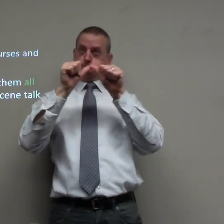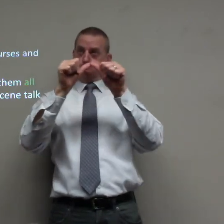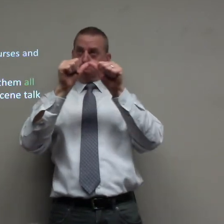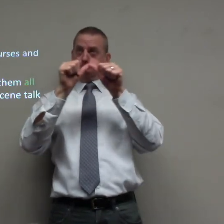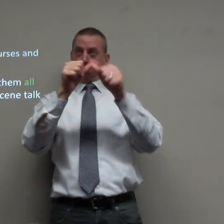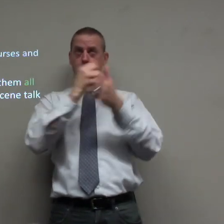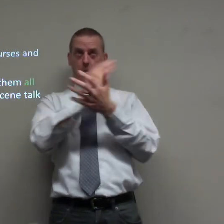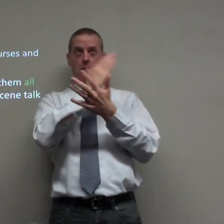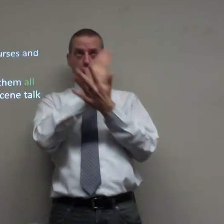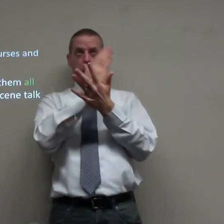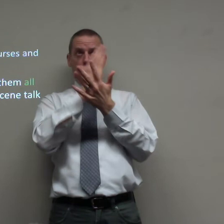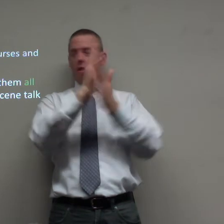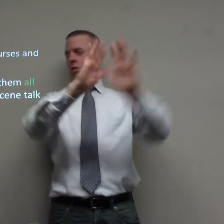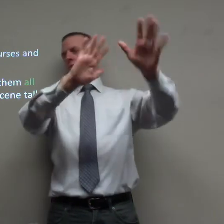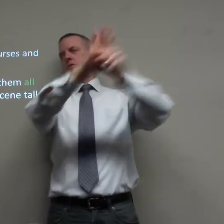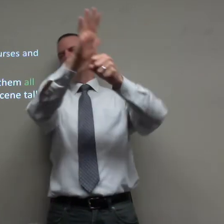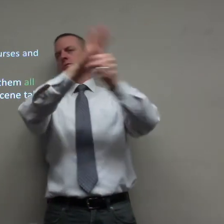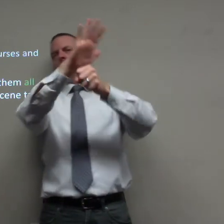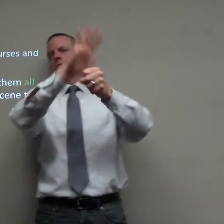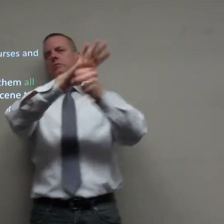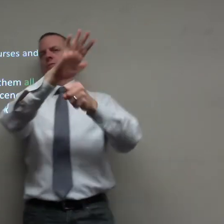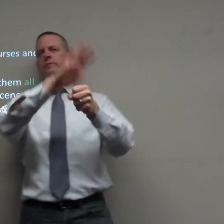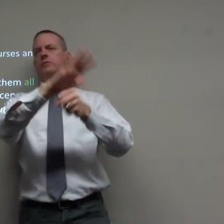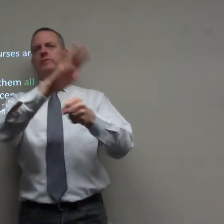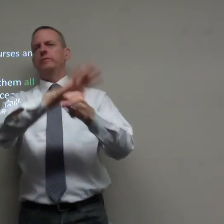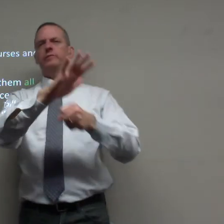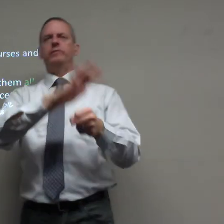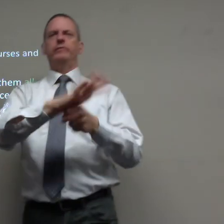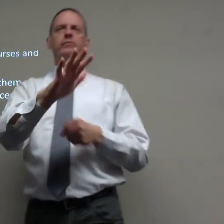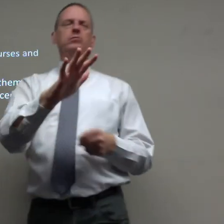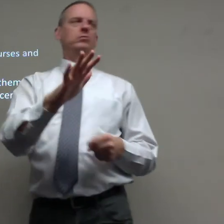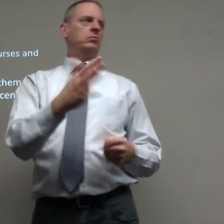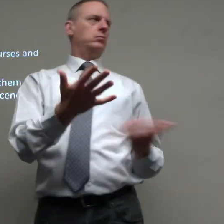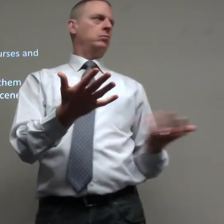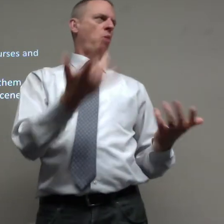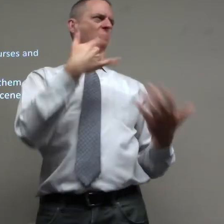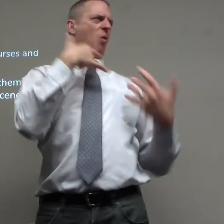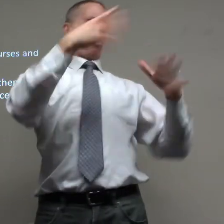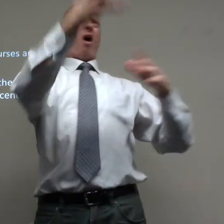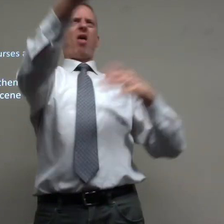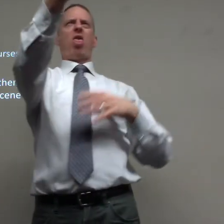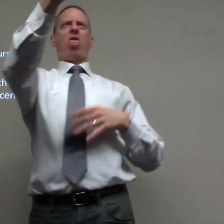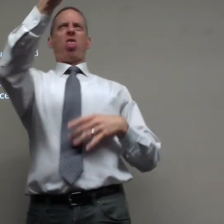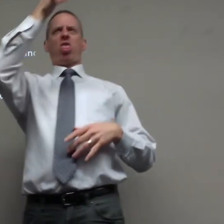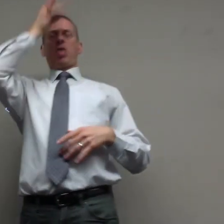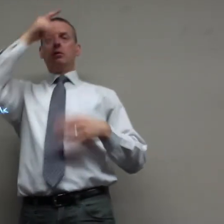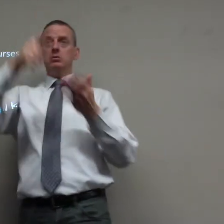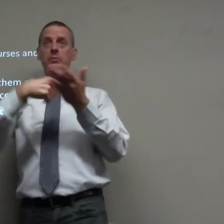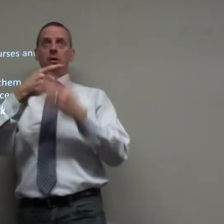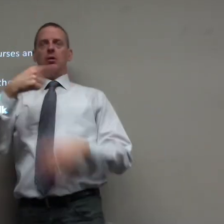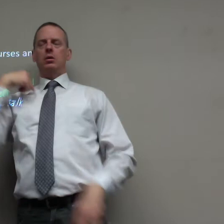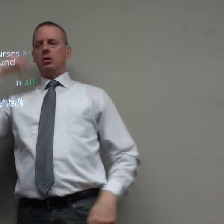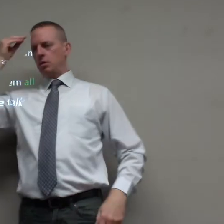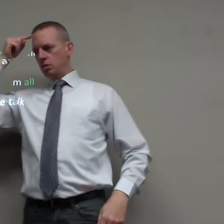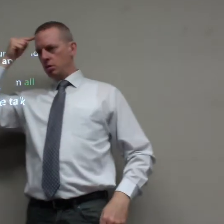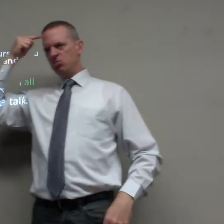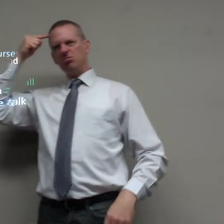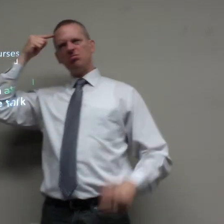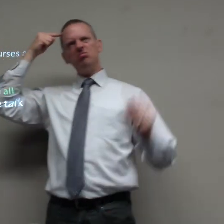if it continues to happen over time it's enough I can't do it I don't want this to become part of my brain I